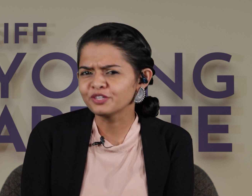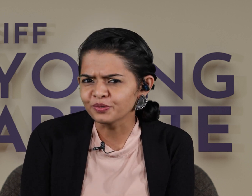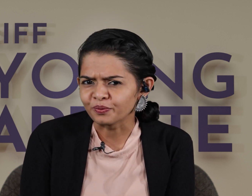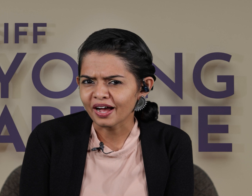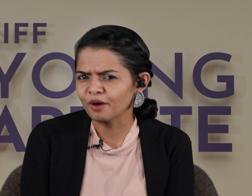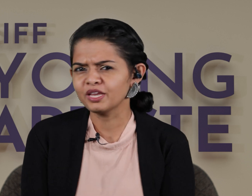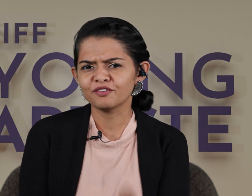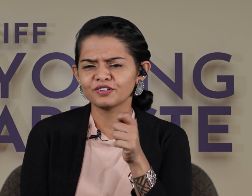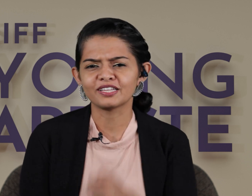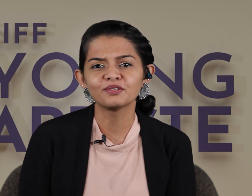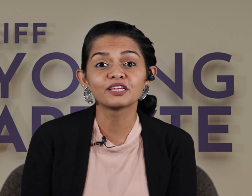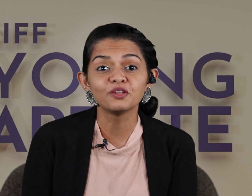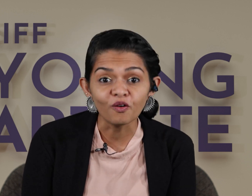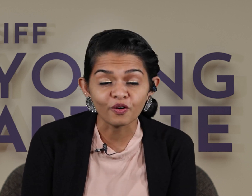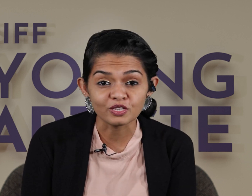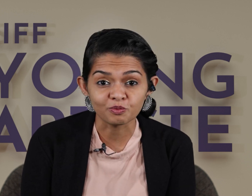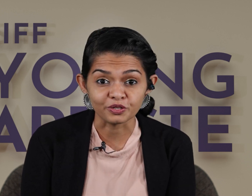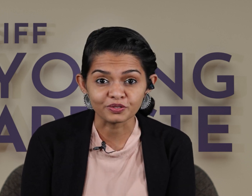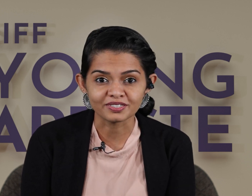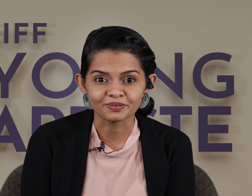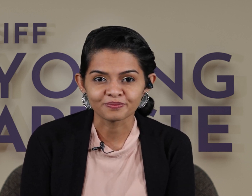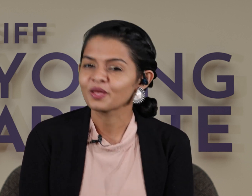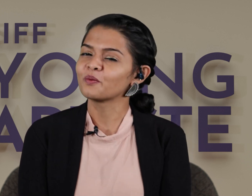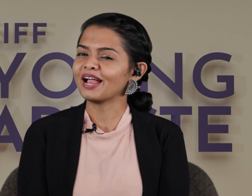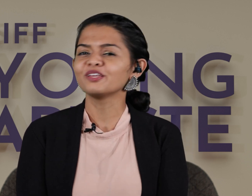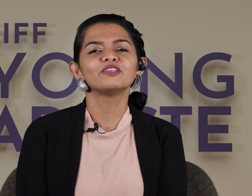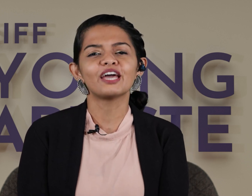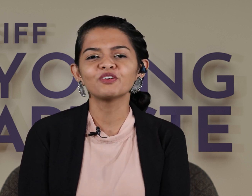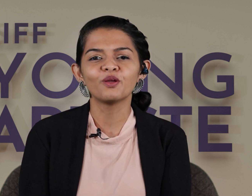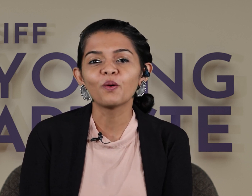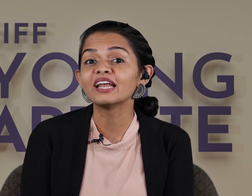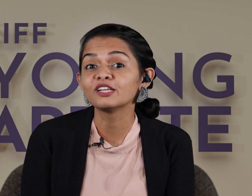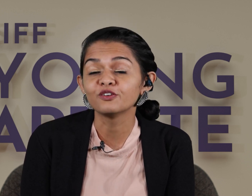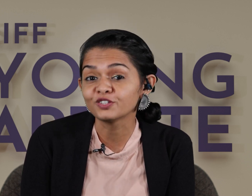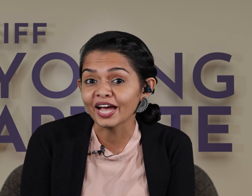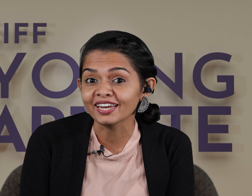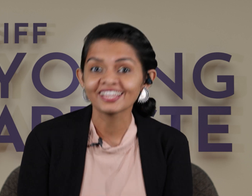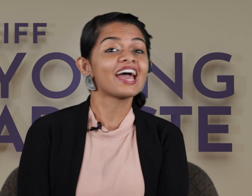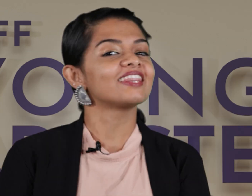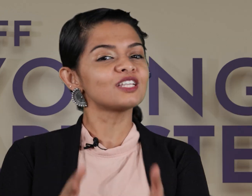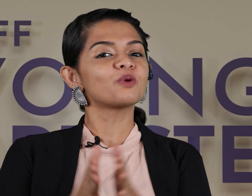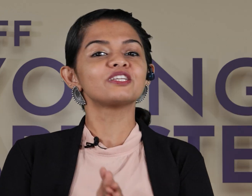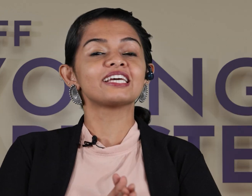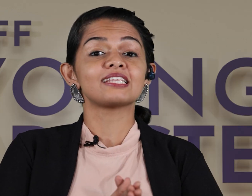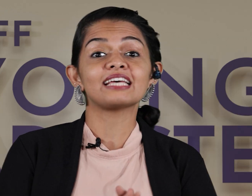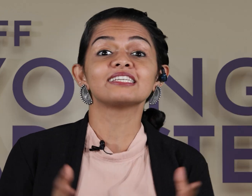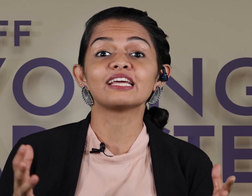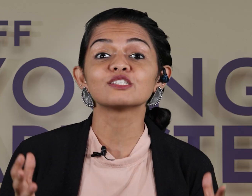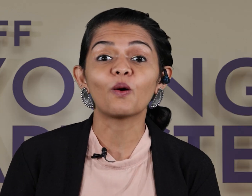you how many different sounds can your voice produce well you never know until you've tried and that's what today's lesson is